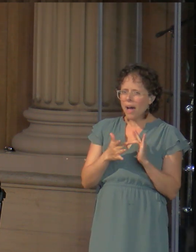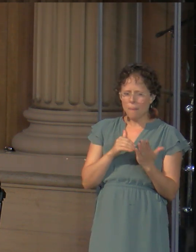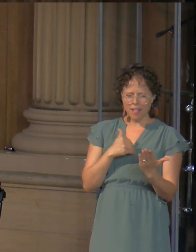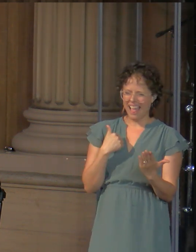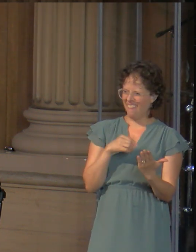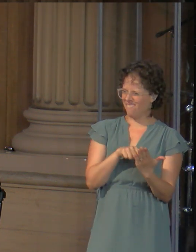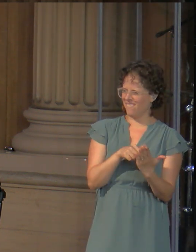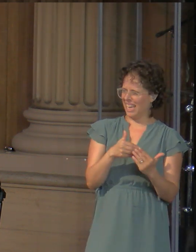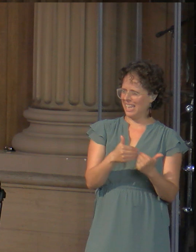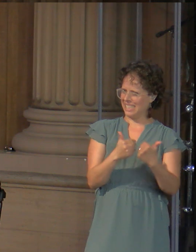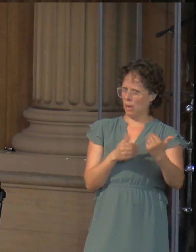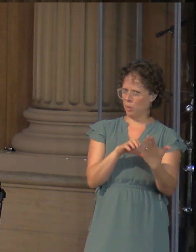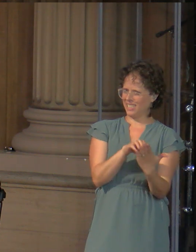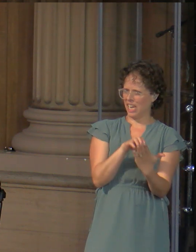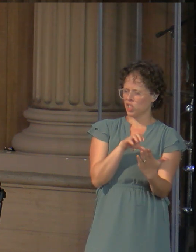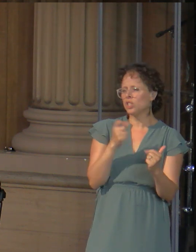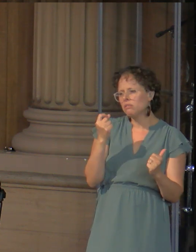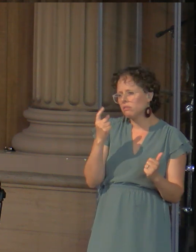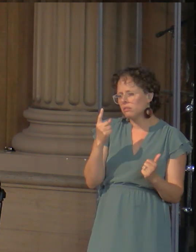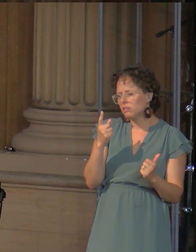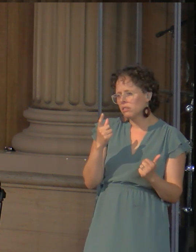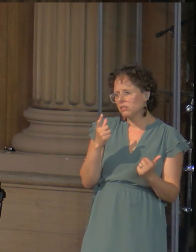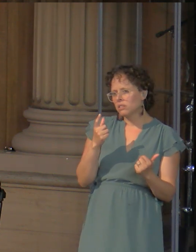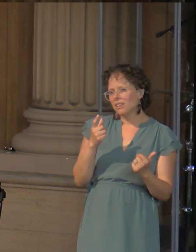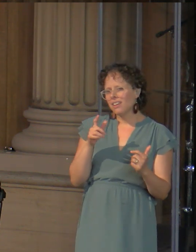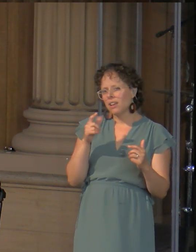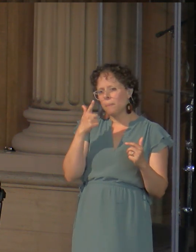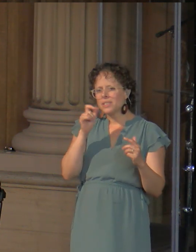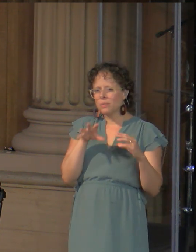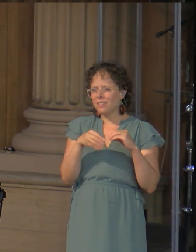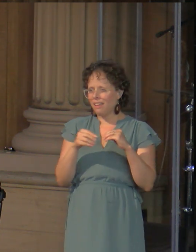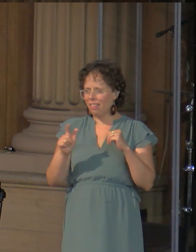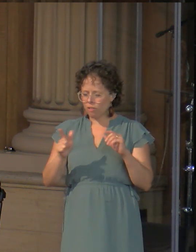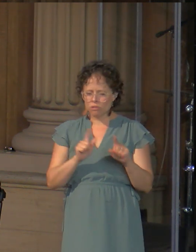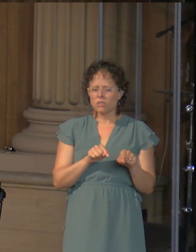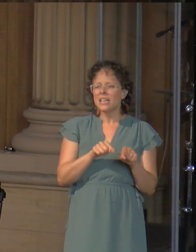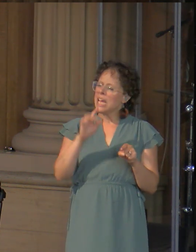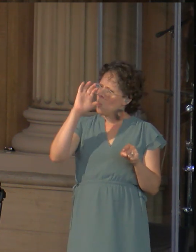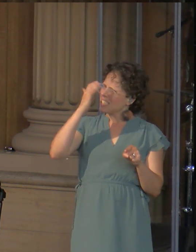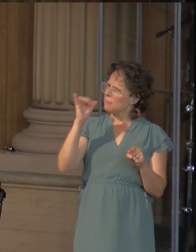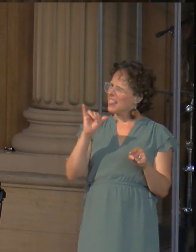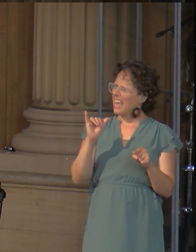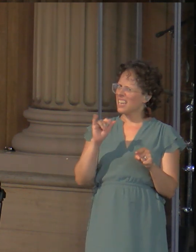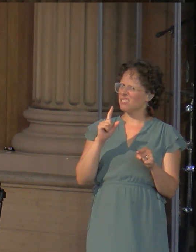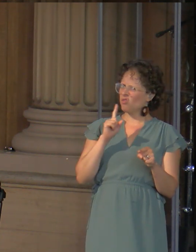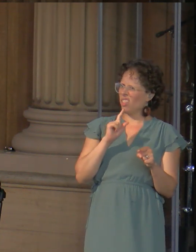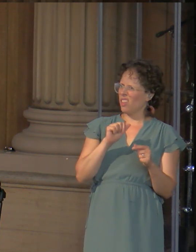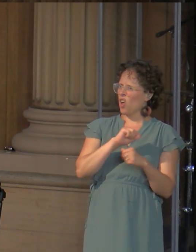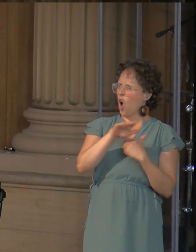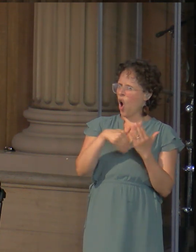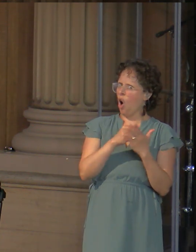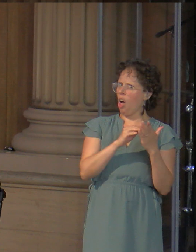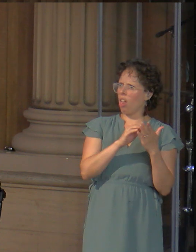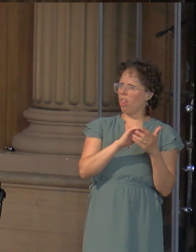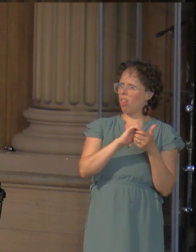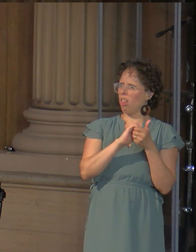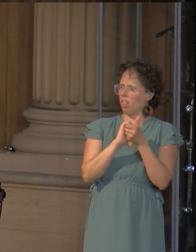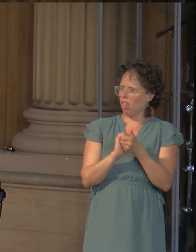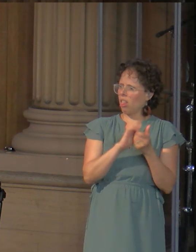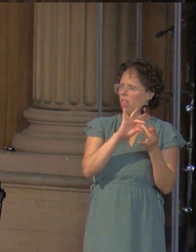those sections were not in the original. Those came later. And it seems like this is all part of one section because there's this one main flow of thought where